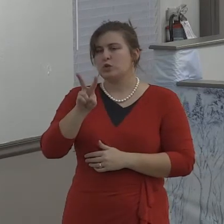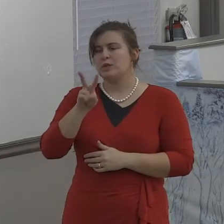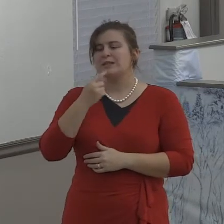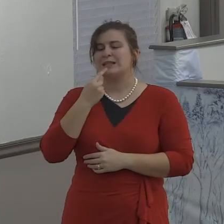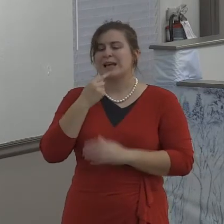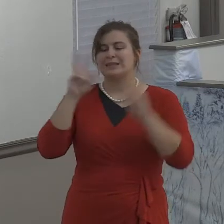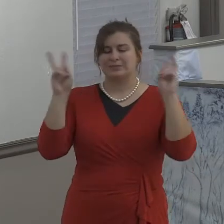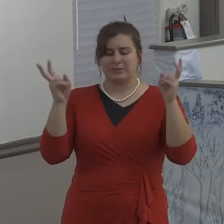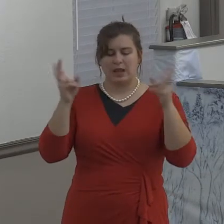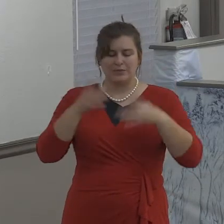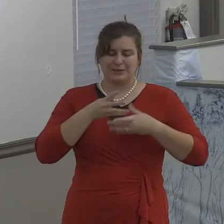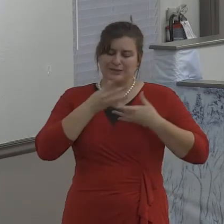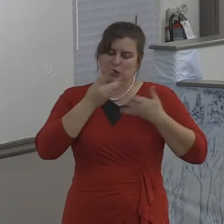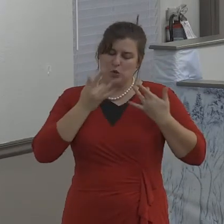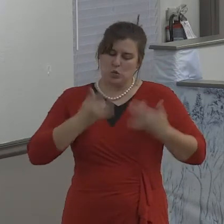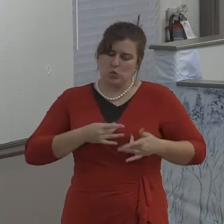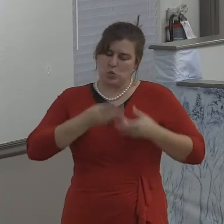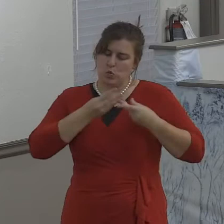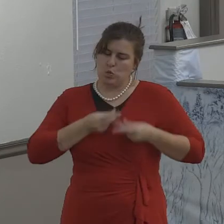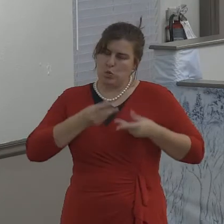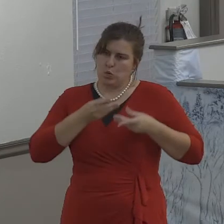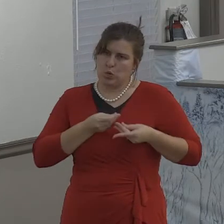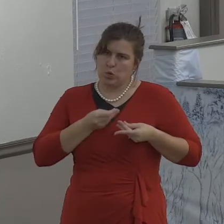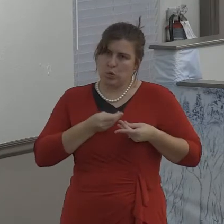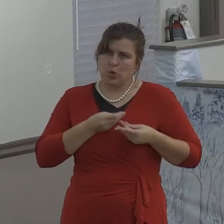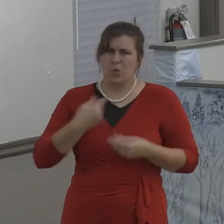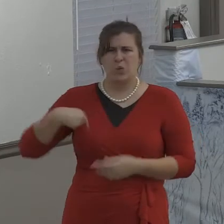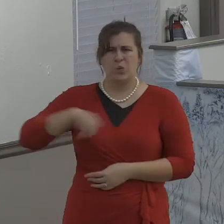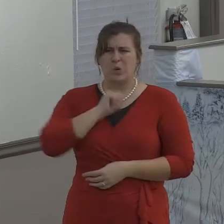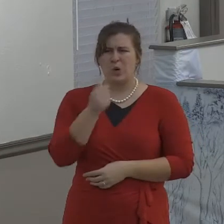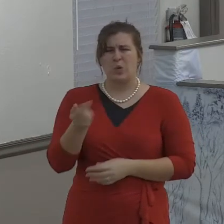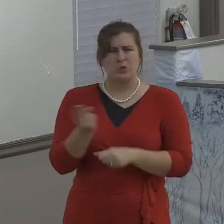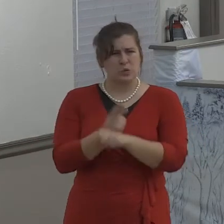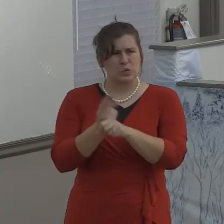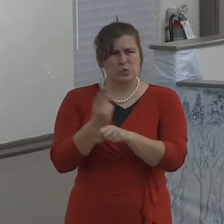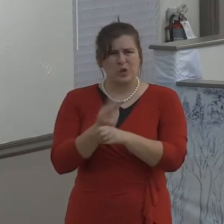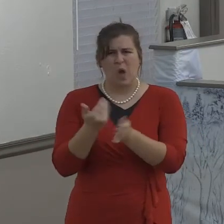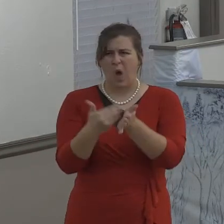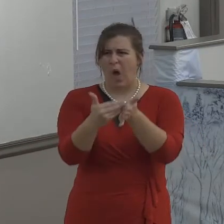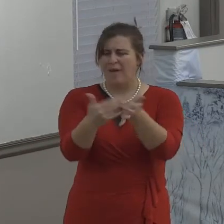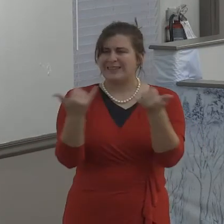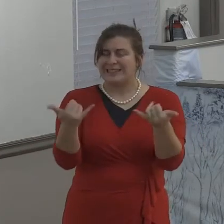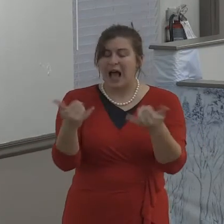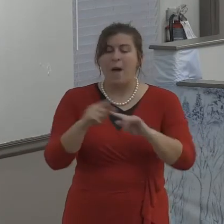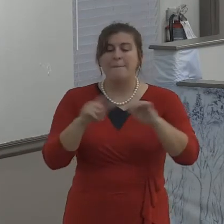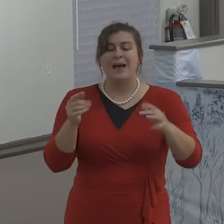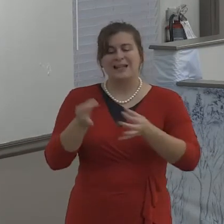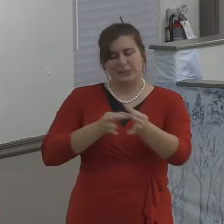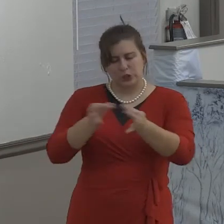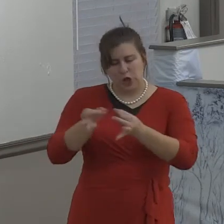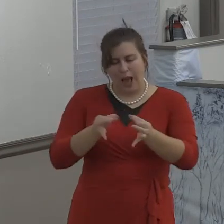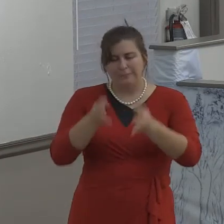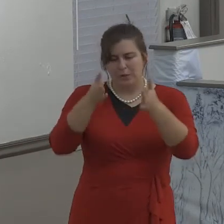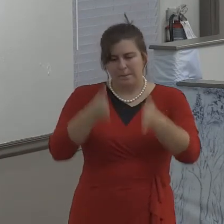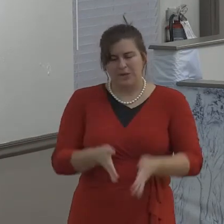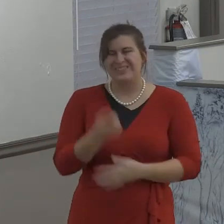I'm glad that God is not hard-hearted when it comes to Gary Randall. Aren't you glad that God's not hard-hearted?